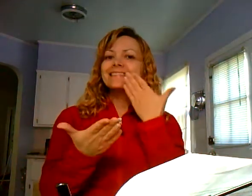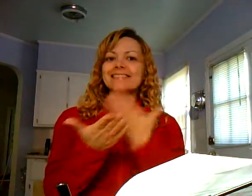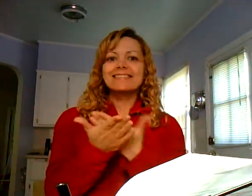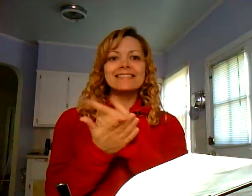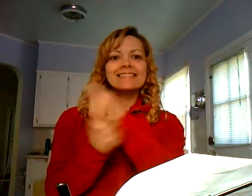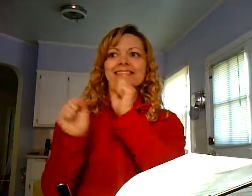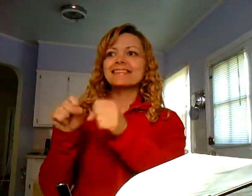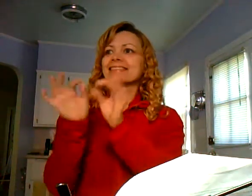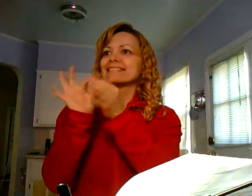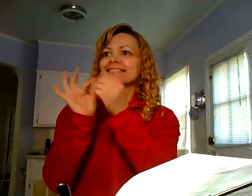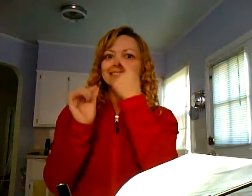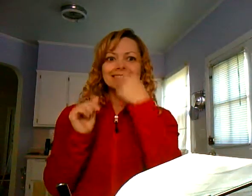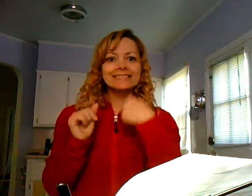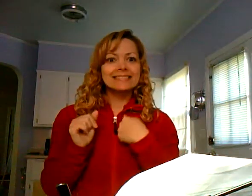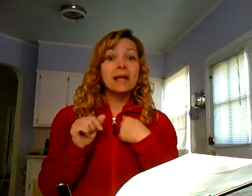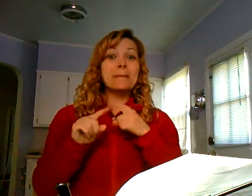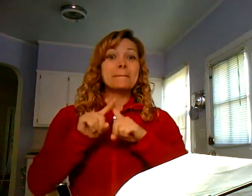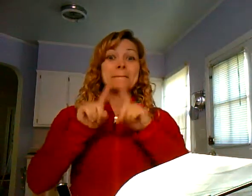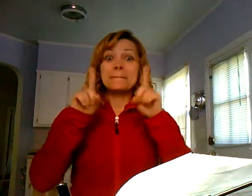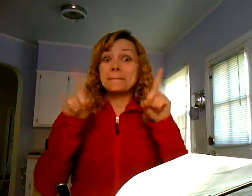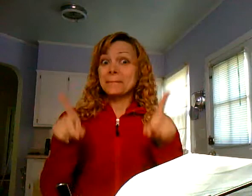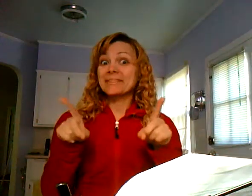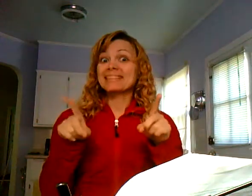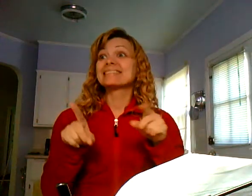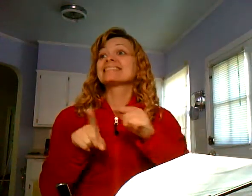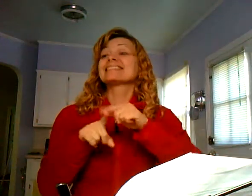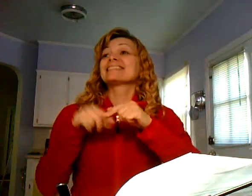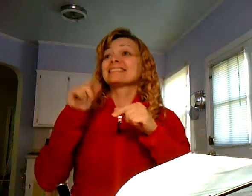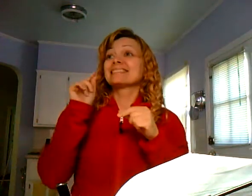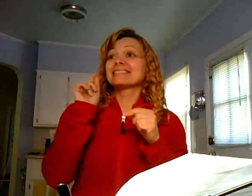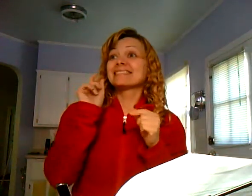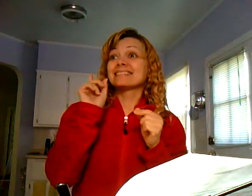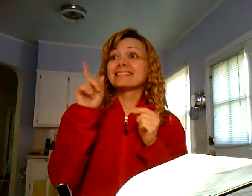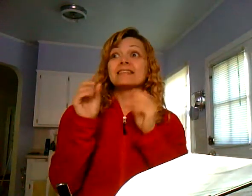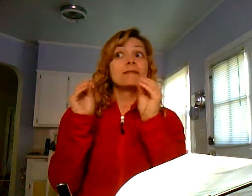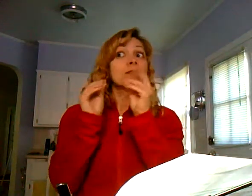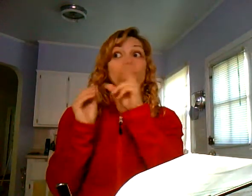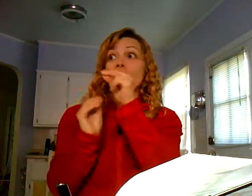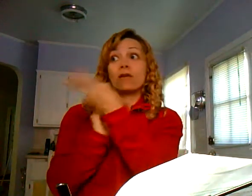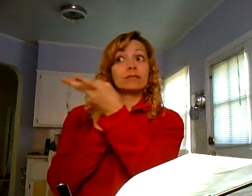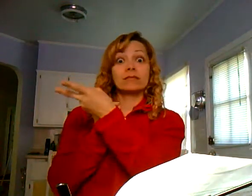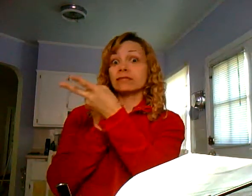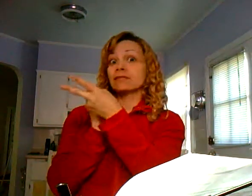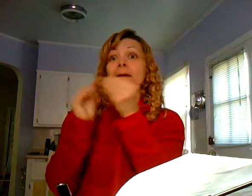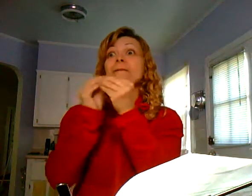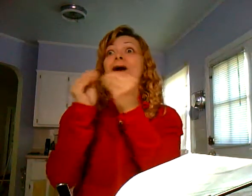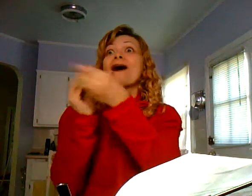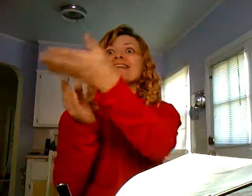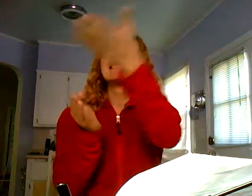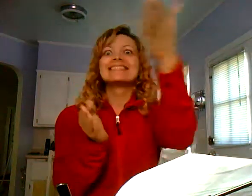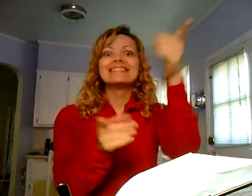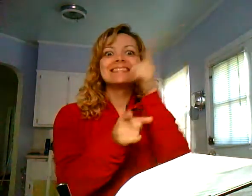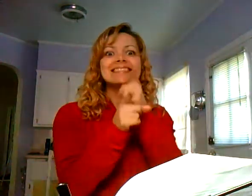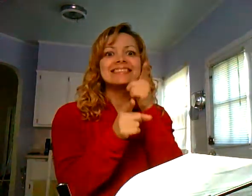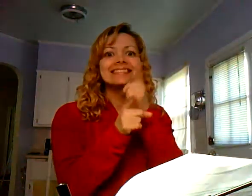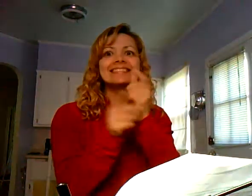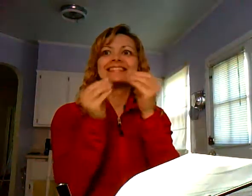felt very satisfied. felt very calm about that. But, more and more